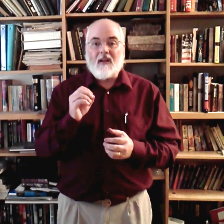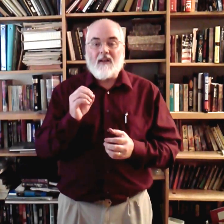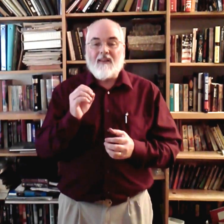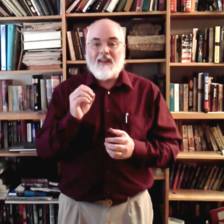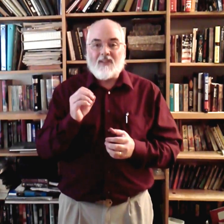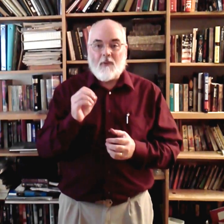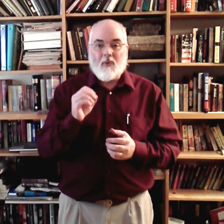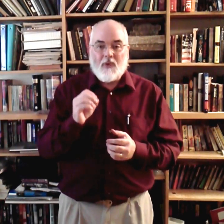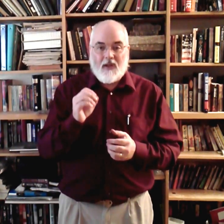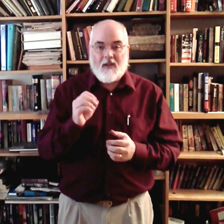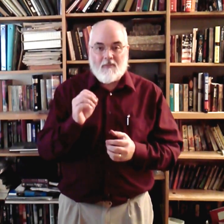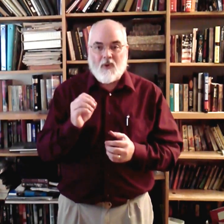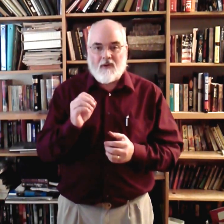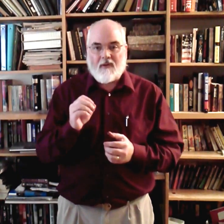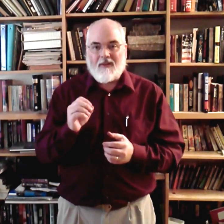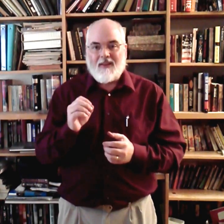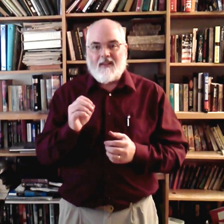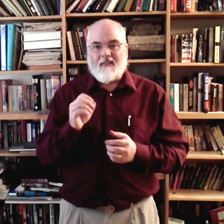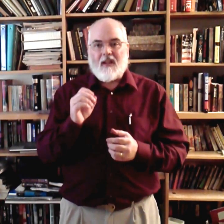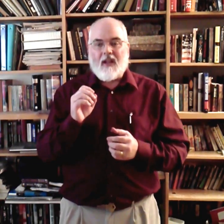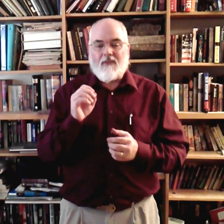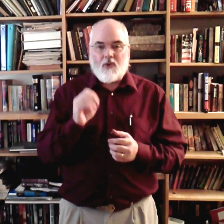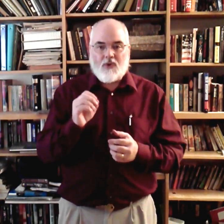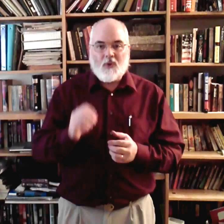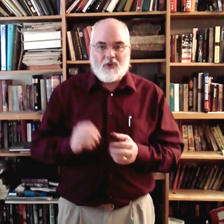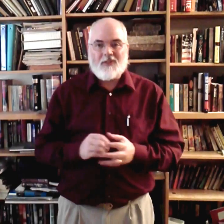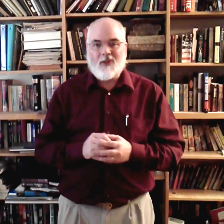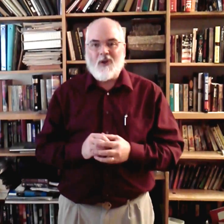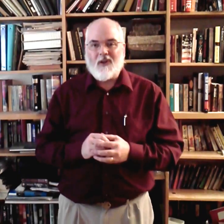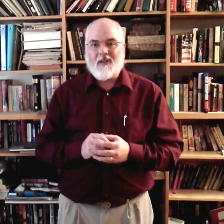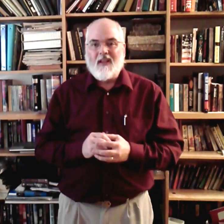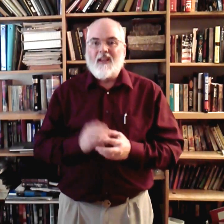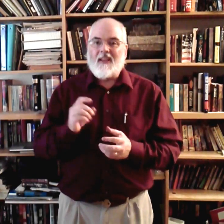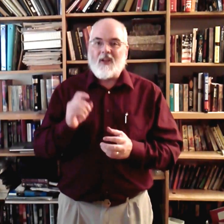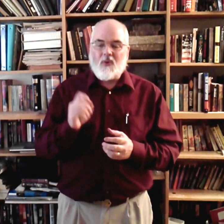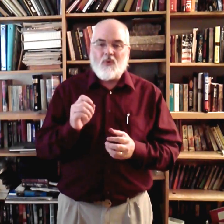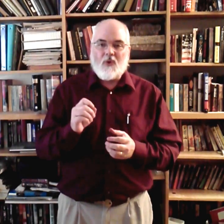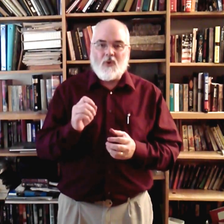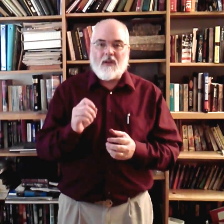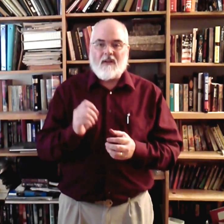it's going to be really important that if you chose this song, that you do it